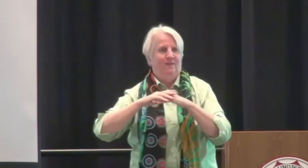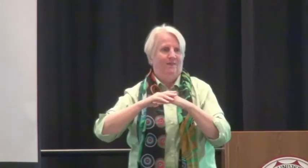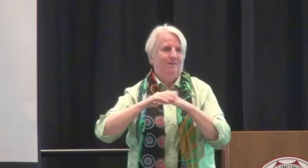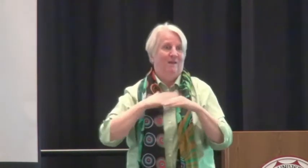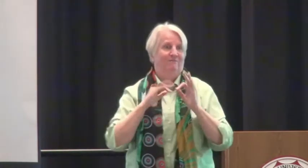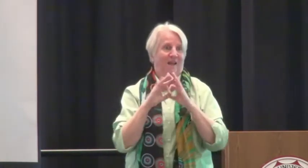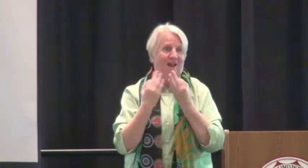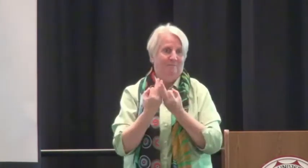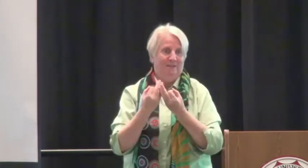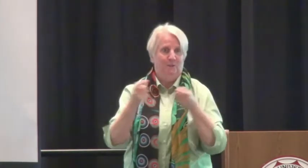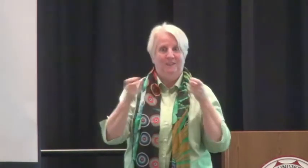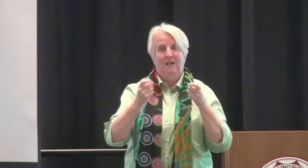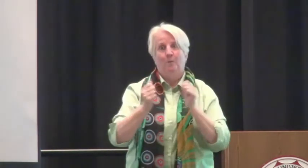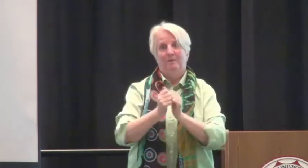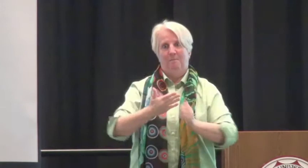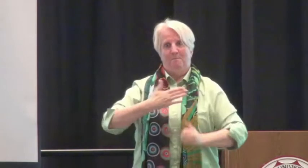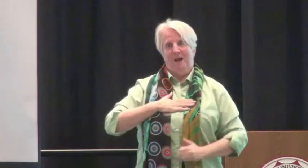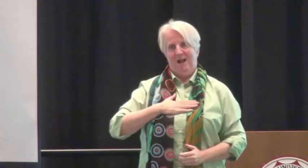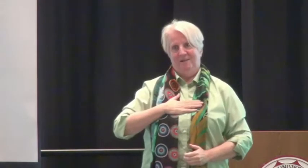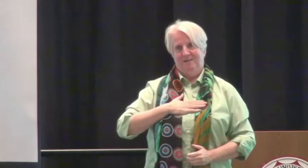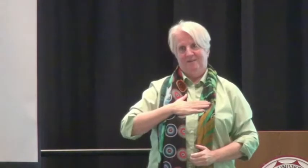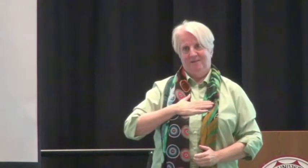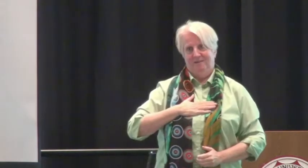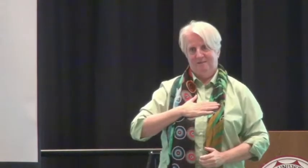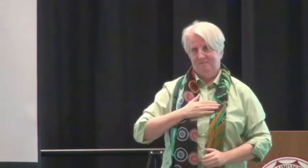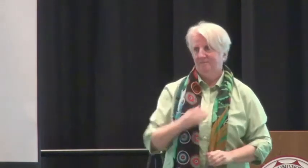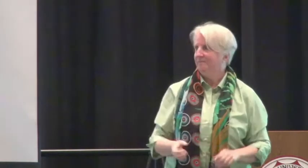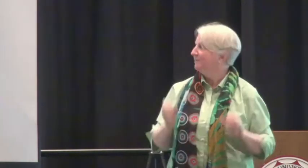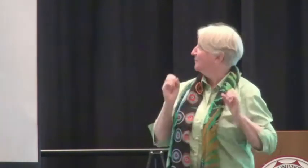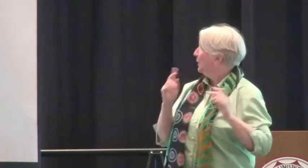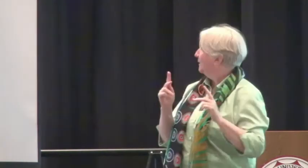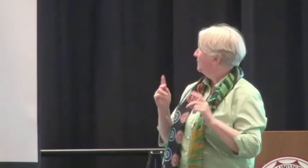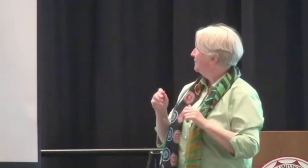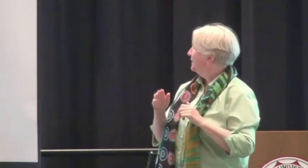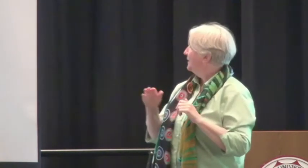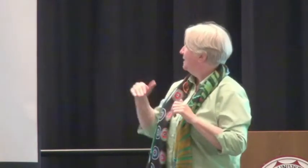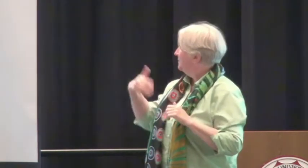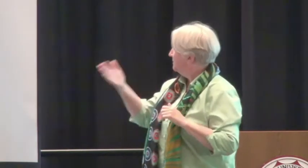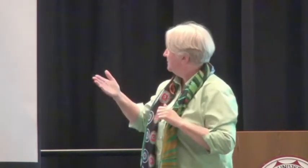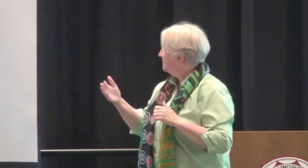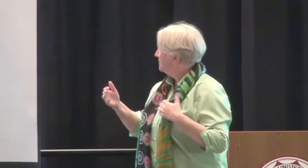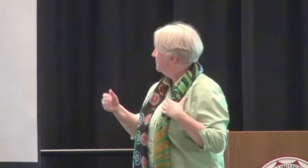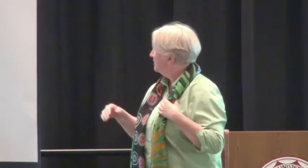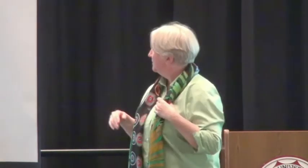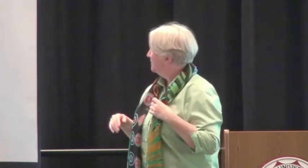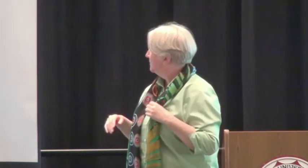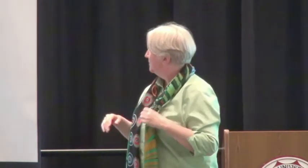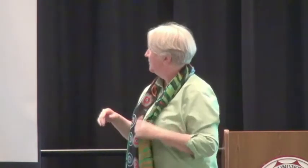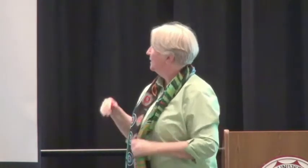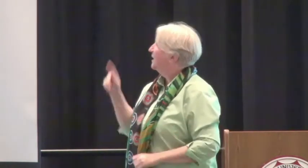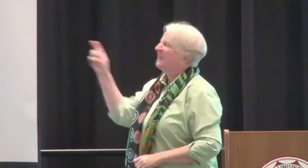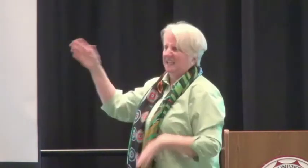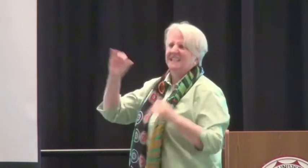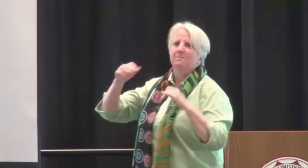I don't want to put that obligation on family members who have to deal with my passing, as well as getting my affairs in order.